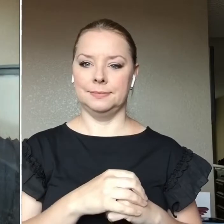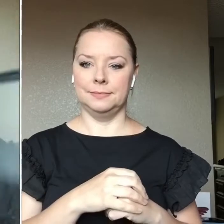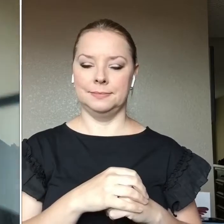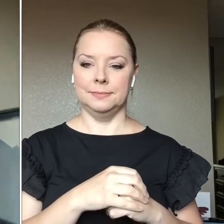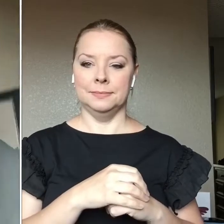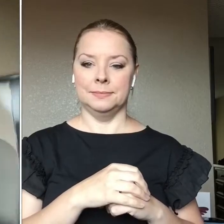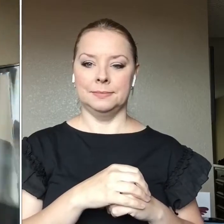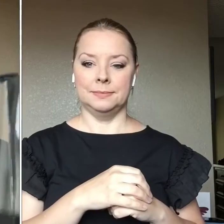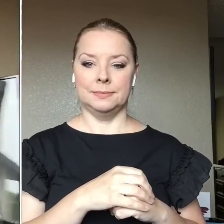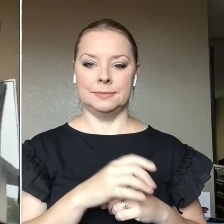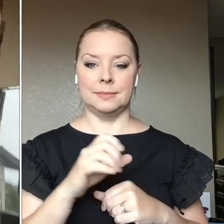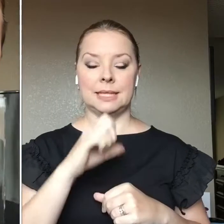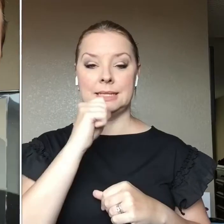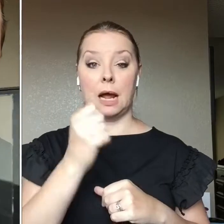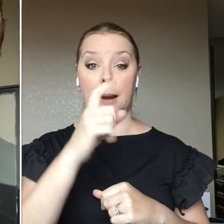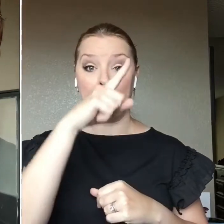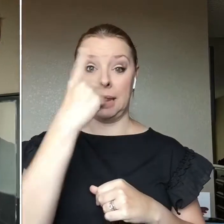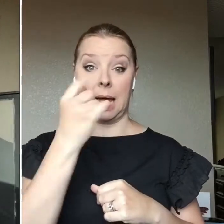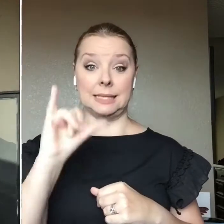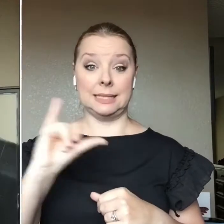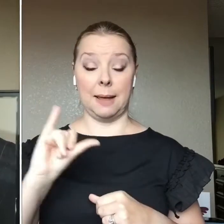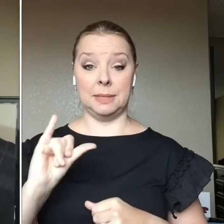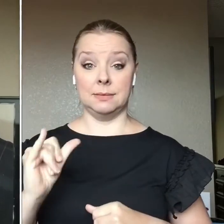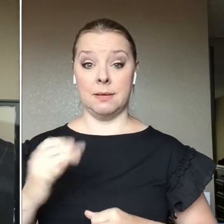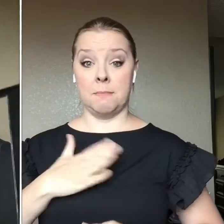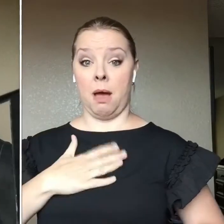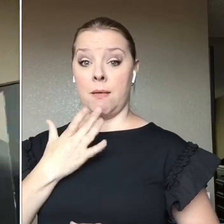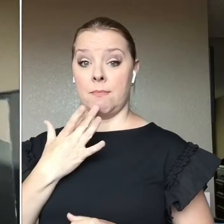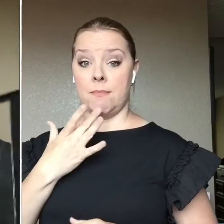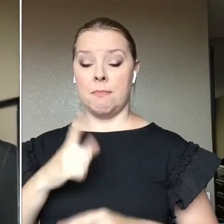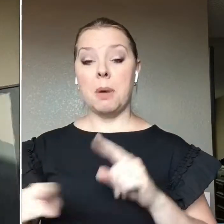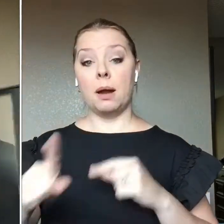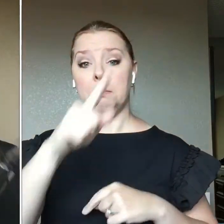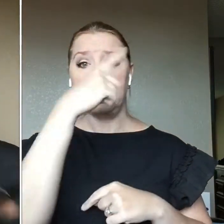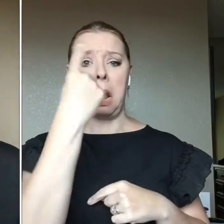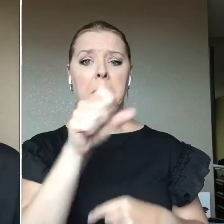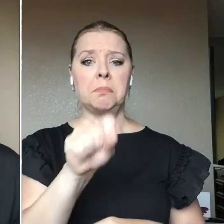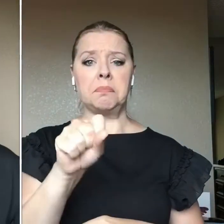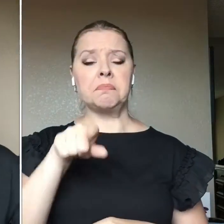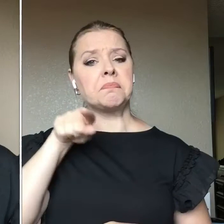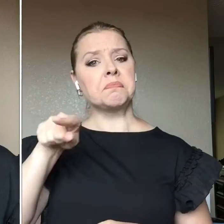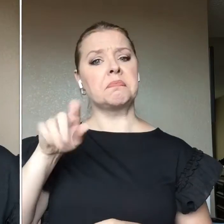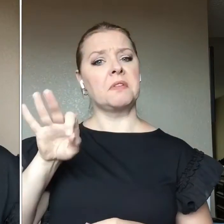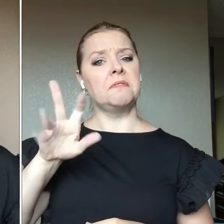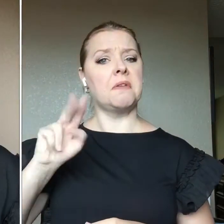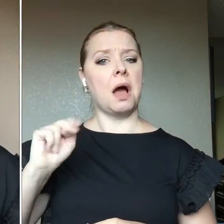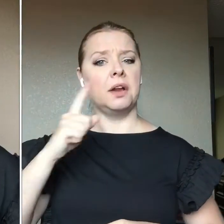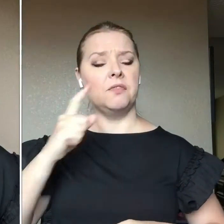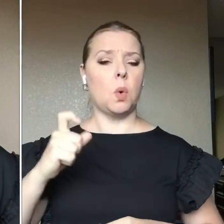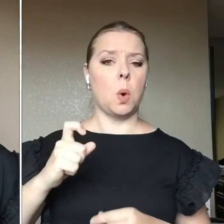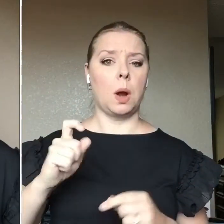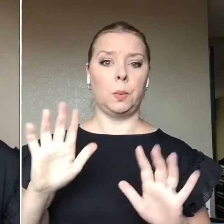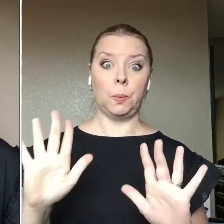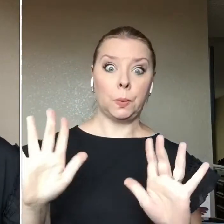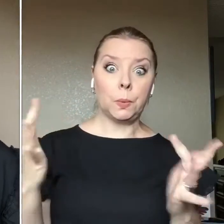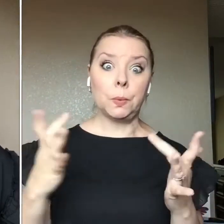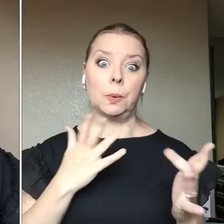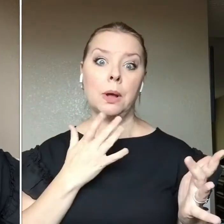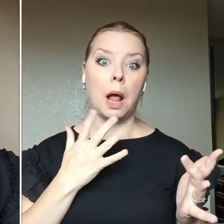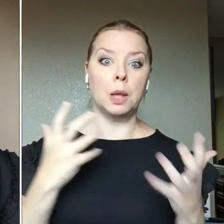not as black as the blacks that I like, but it's a black. And this is fun for like some fun, super vibrant colors. If you want to do something a little fancy.